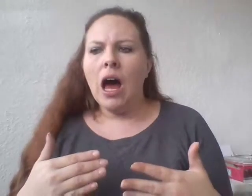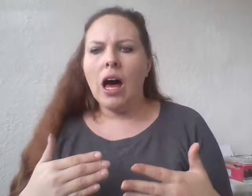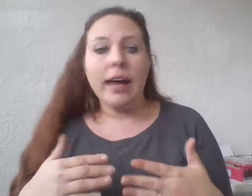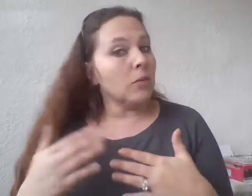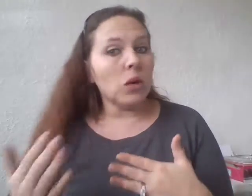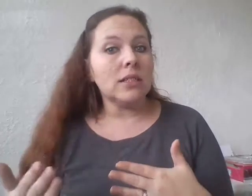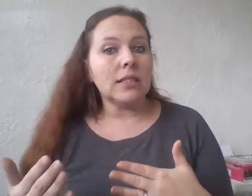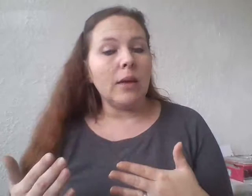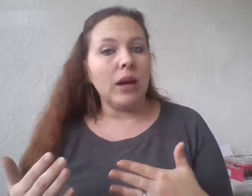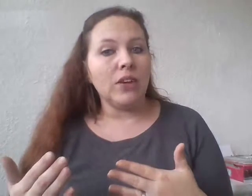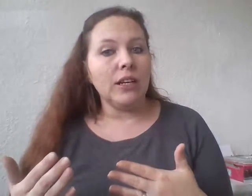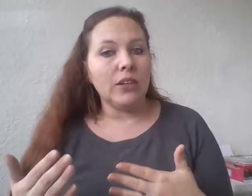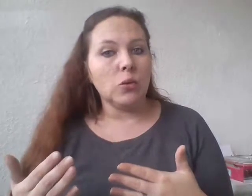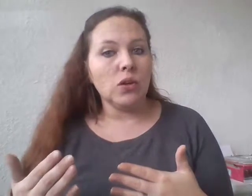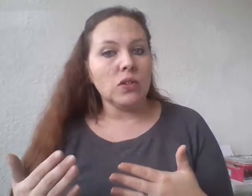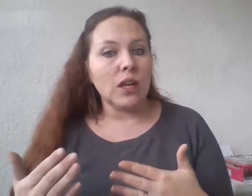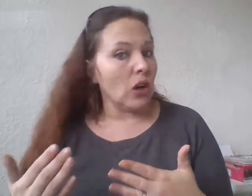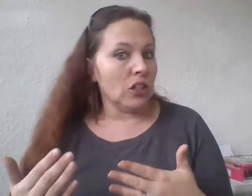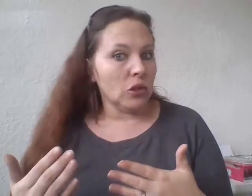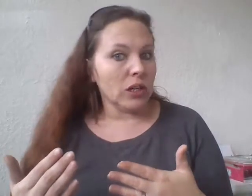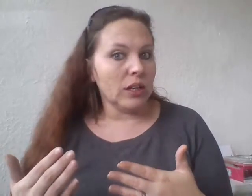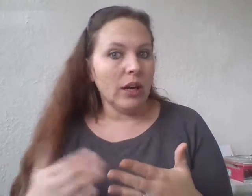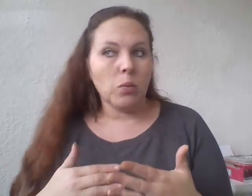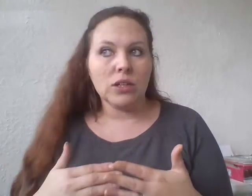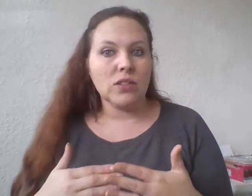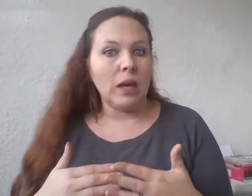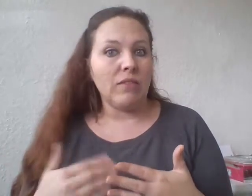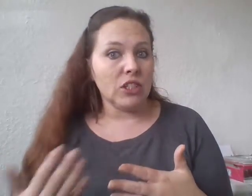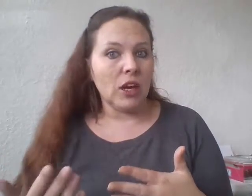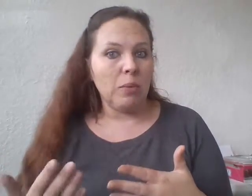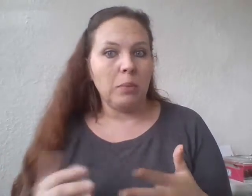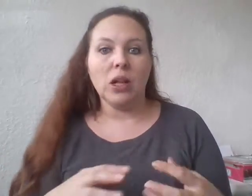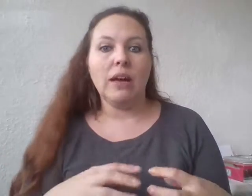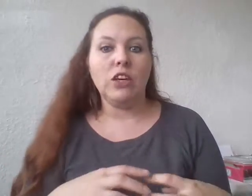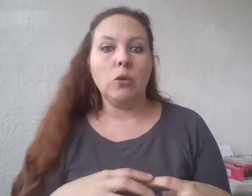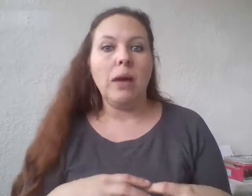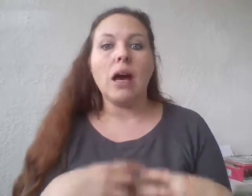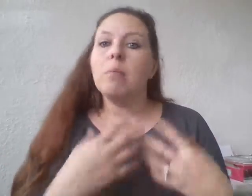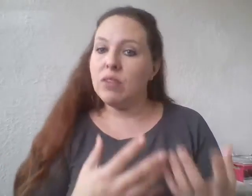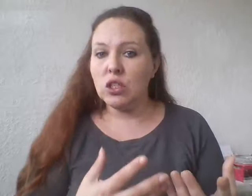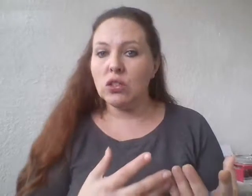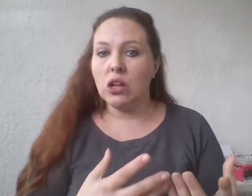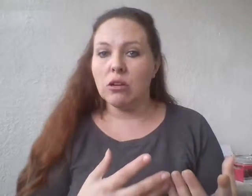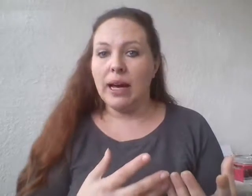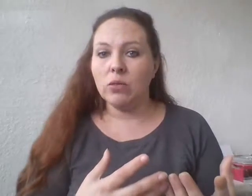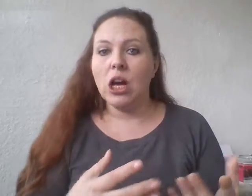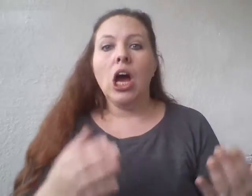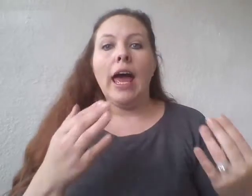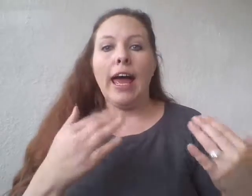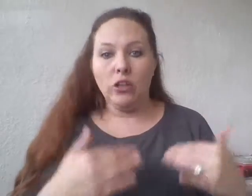And it works the same way for individuals that are not children. It works the same way for single people. If you make above a certain dollar amount and you